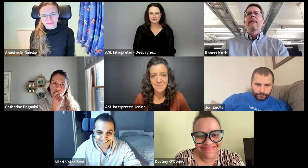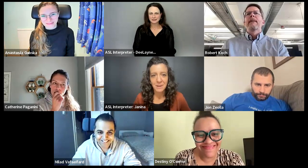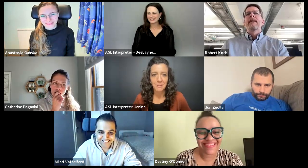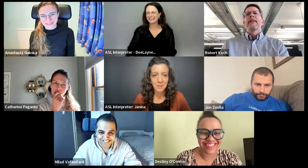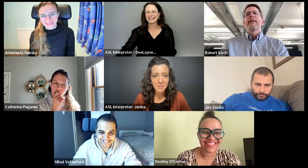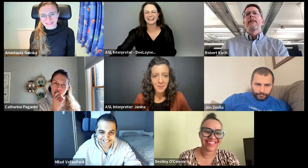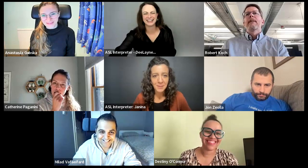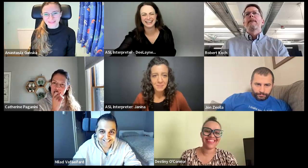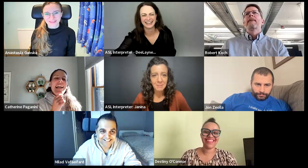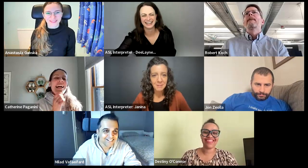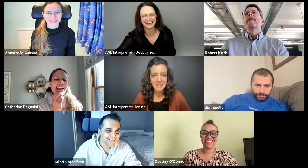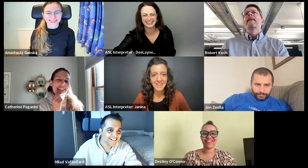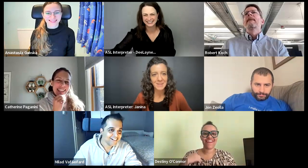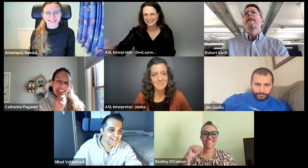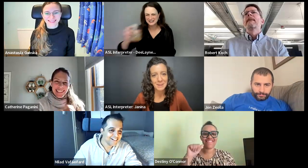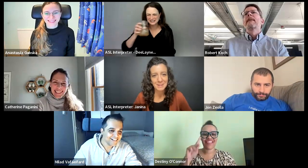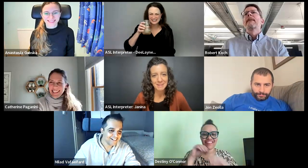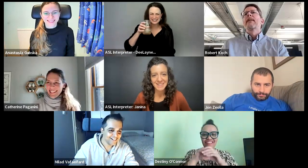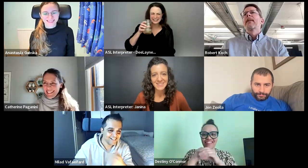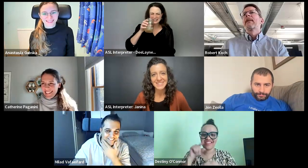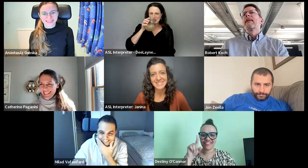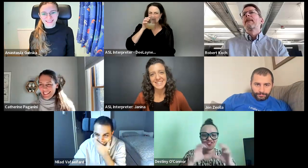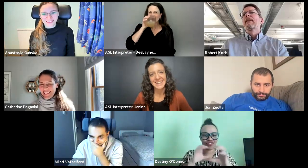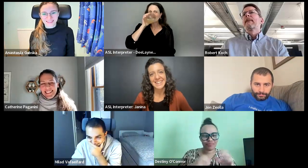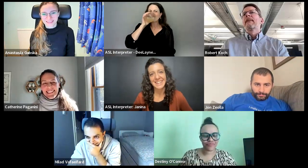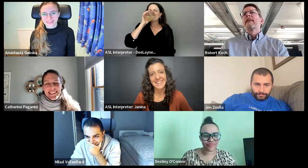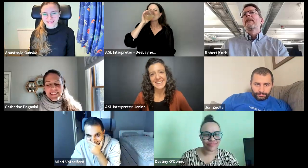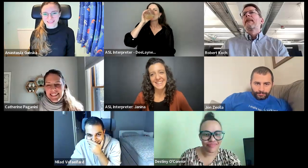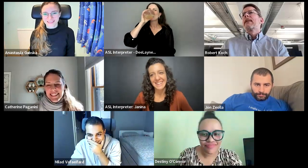I'm trying to see what I wrote. Hold on one moment. Let me pull up my notes.